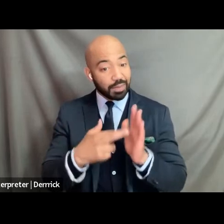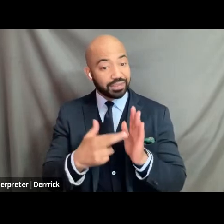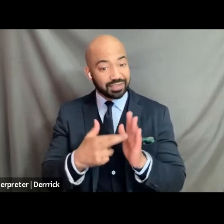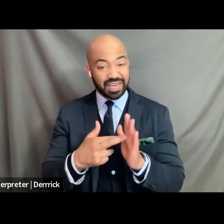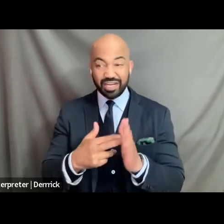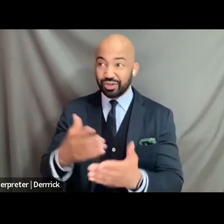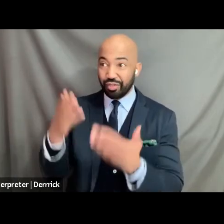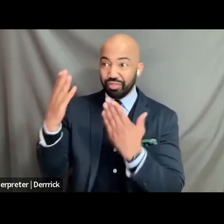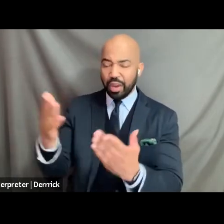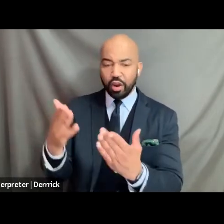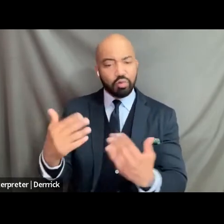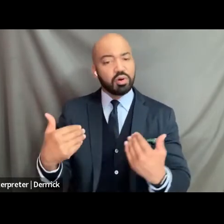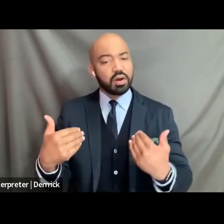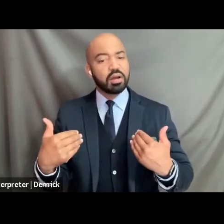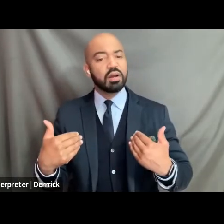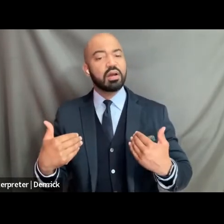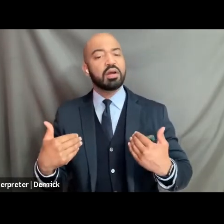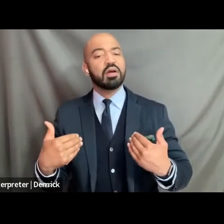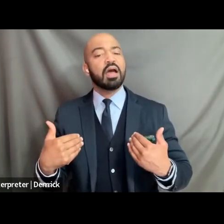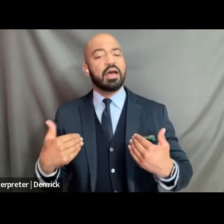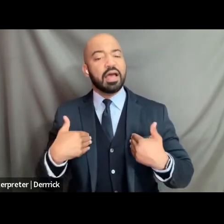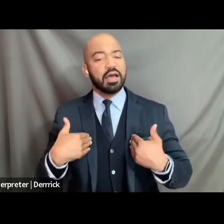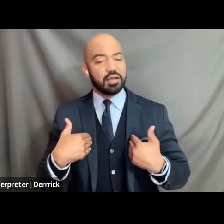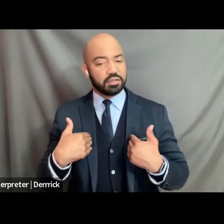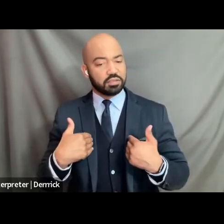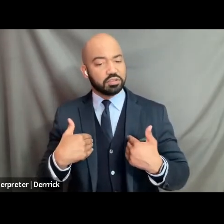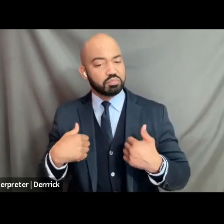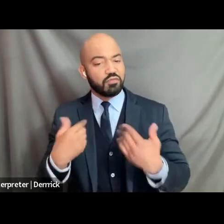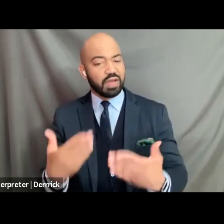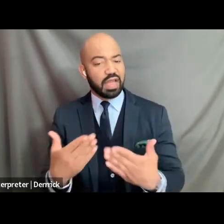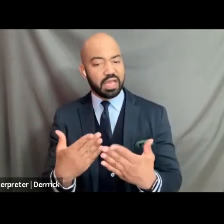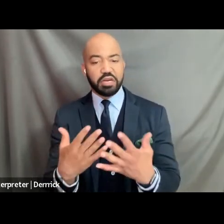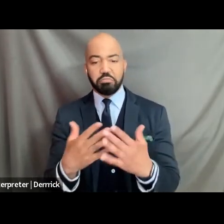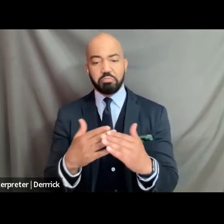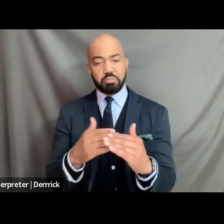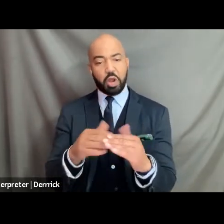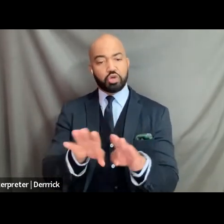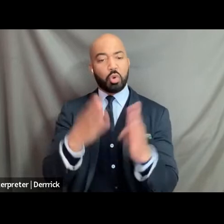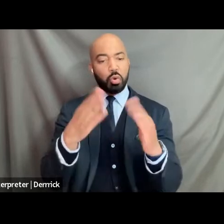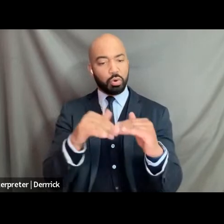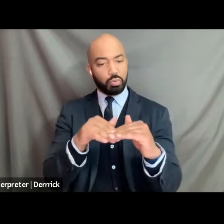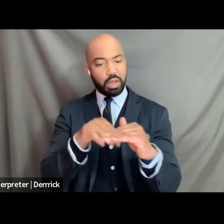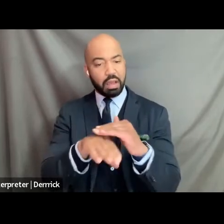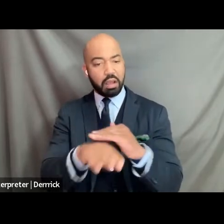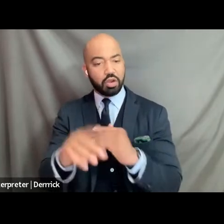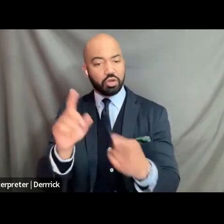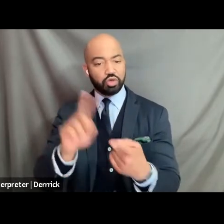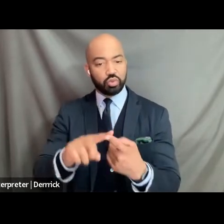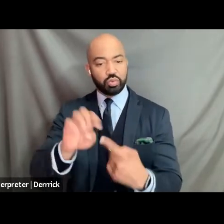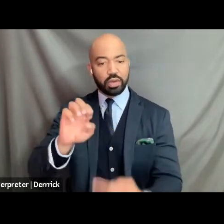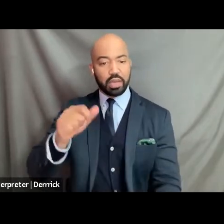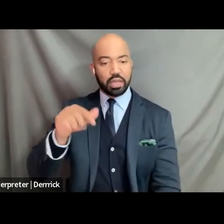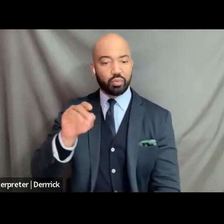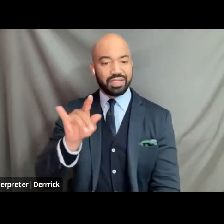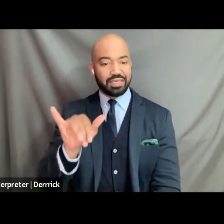to equity uh i want to share a personal story i i'm currently living in atlanta georgia and um i